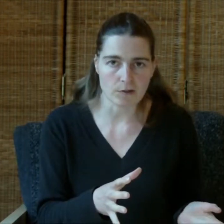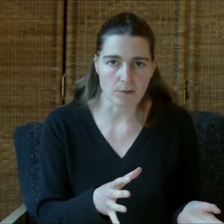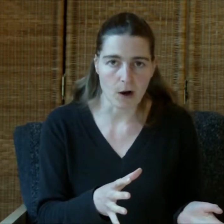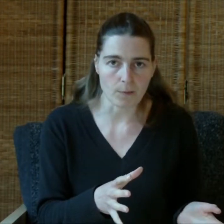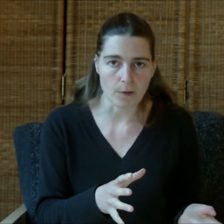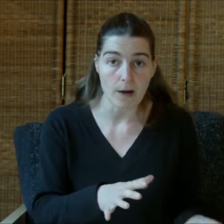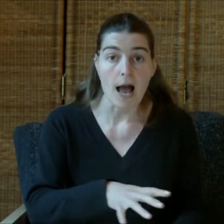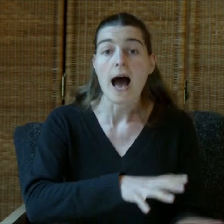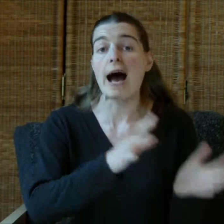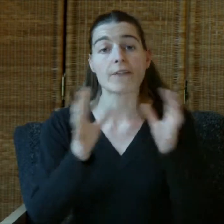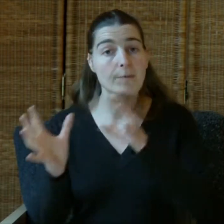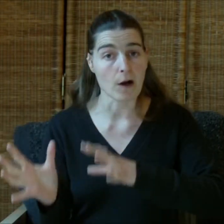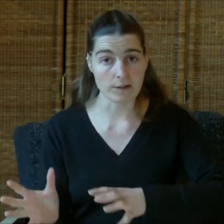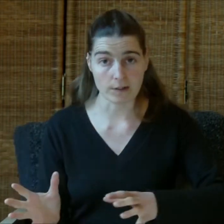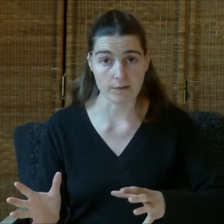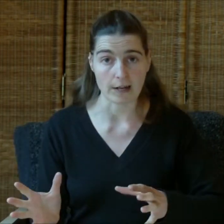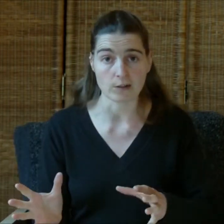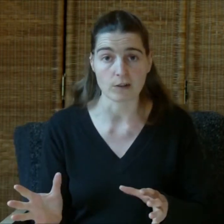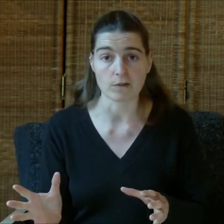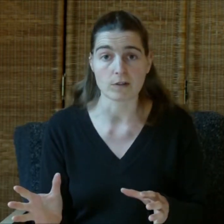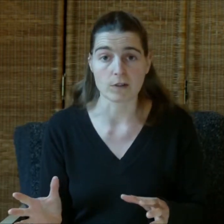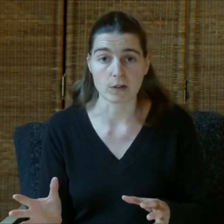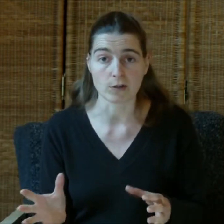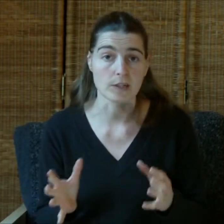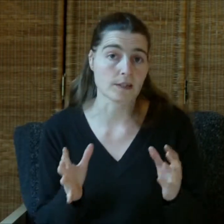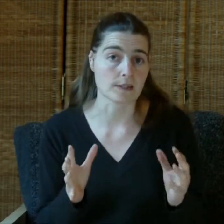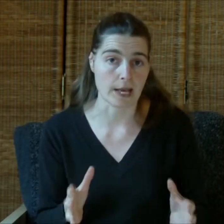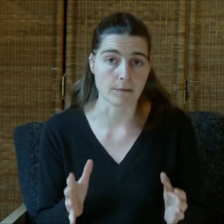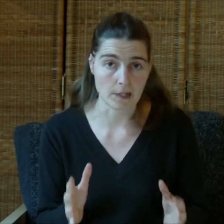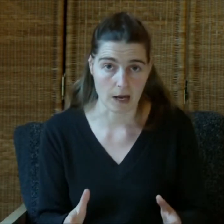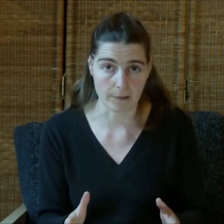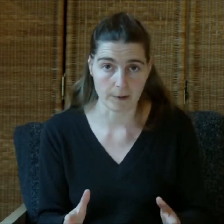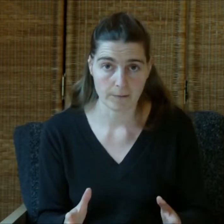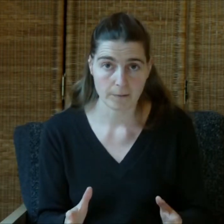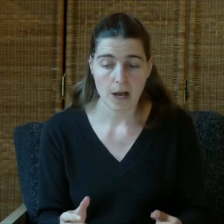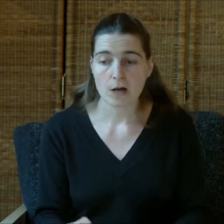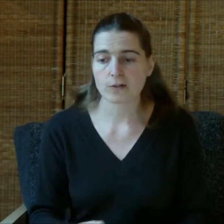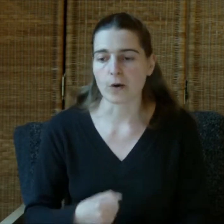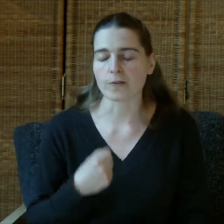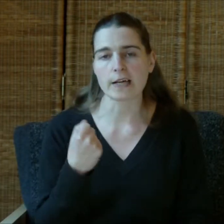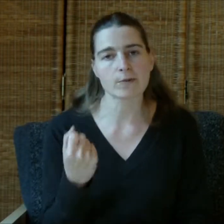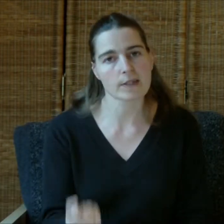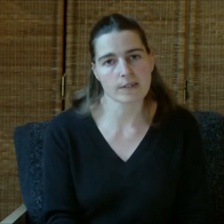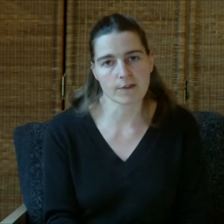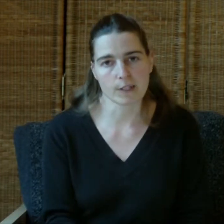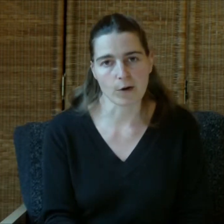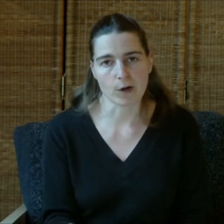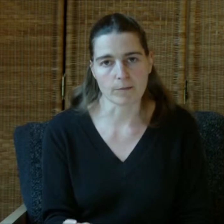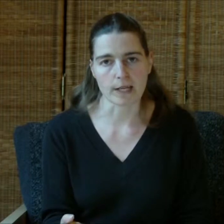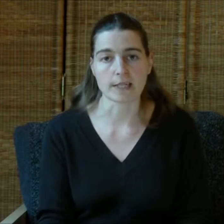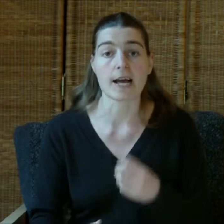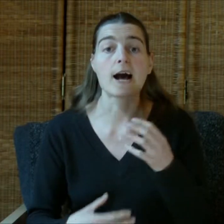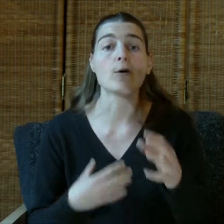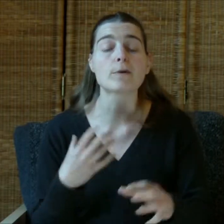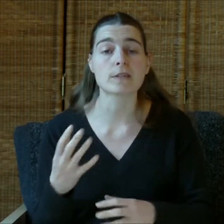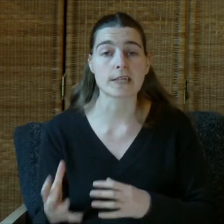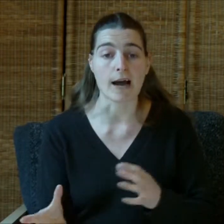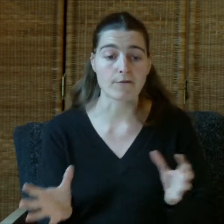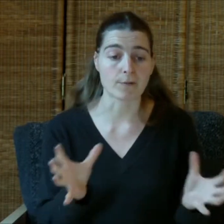the problem and the positive energy of the solution at the same time. So that's where this video comes in to help us get from the